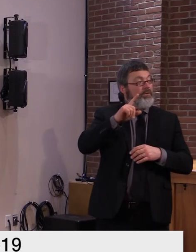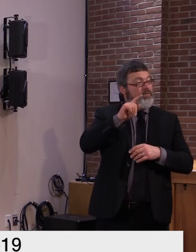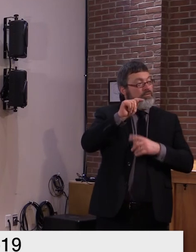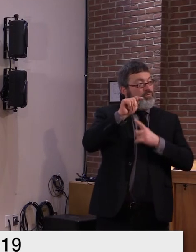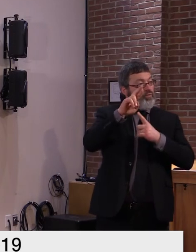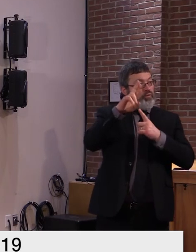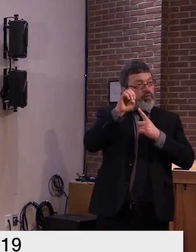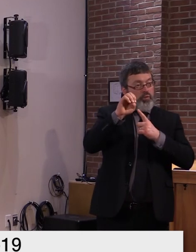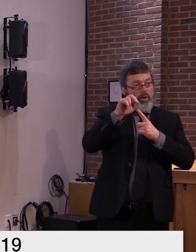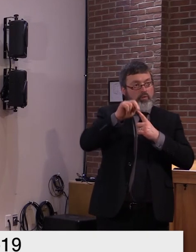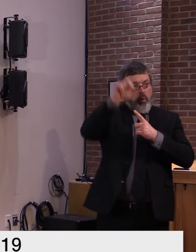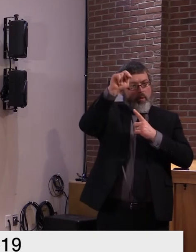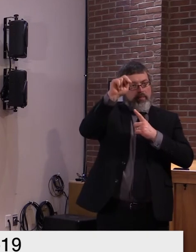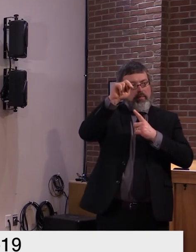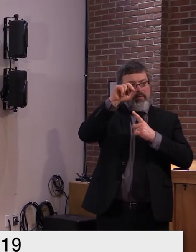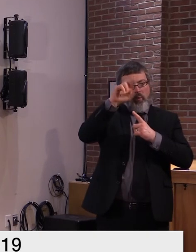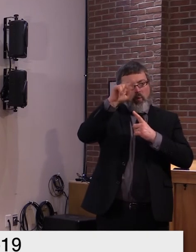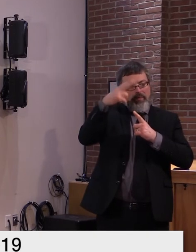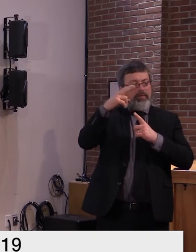Hello? Go ahead, Mike.